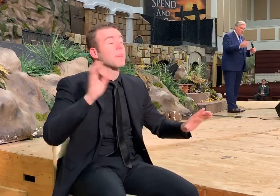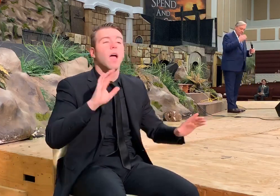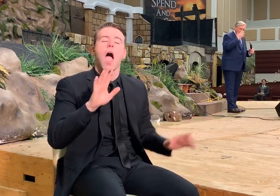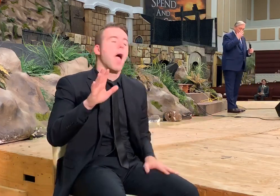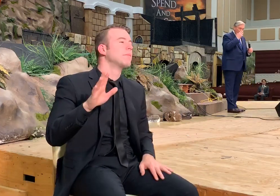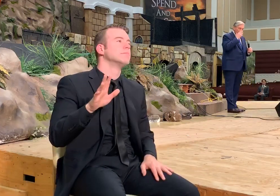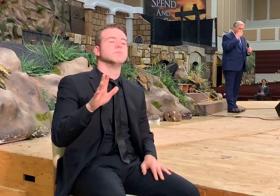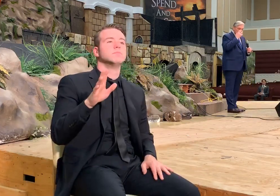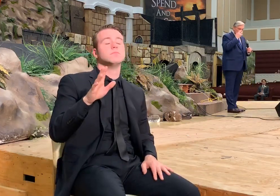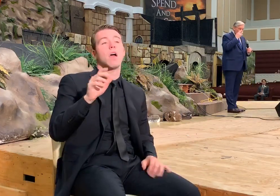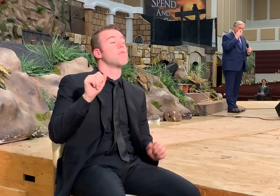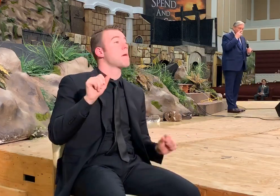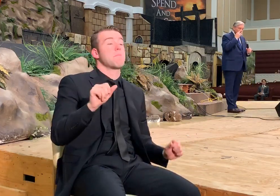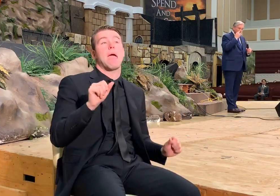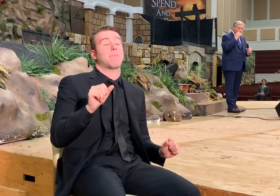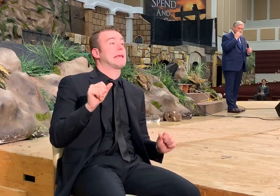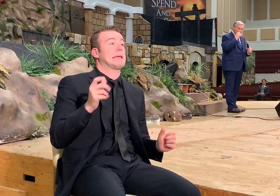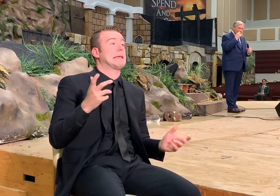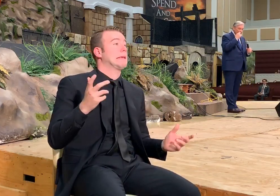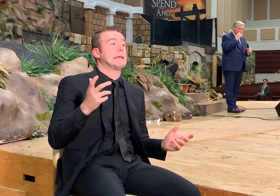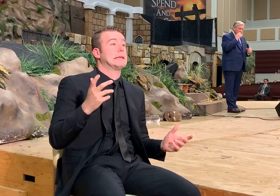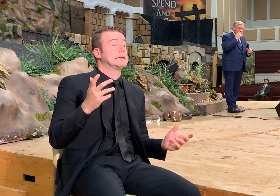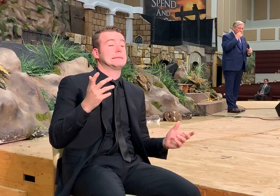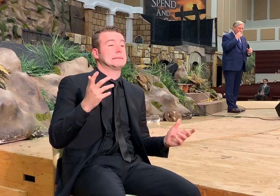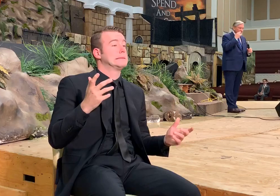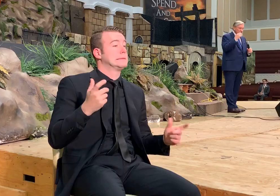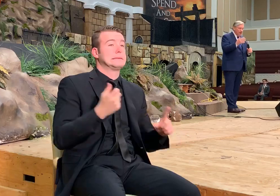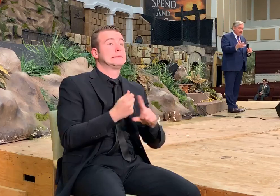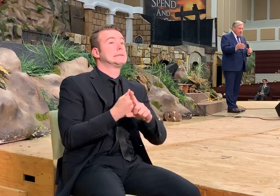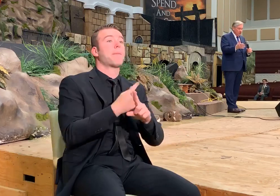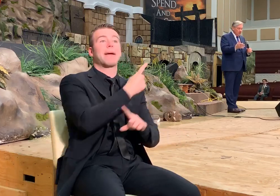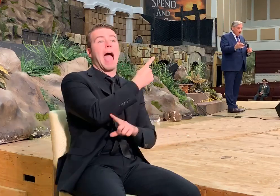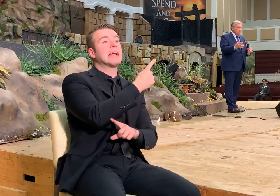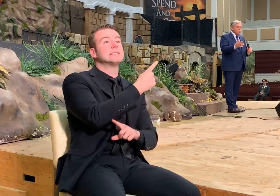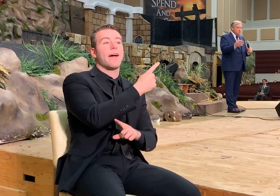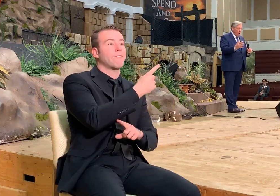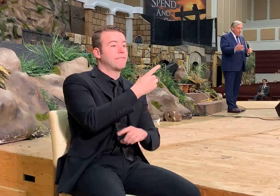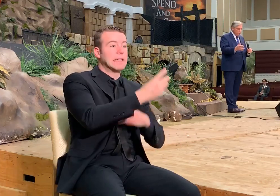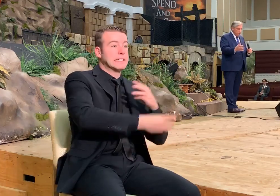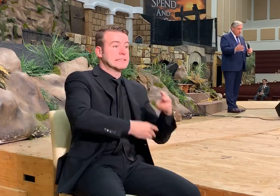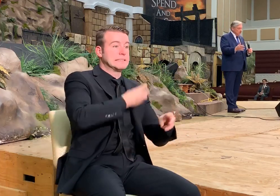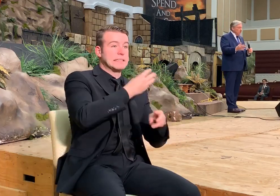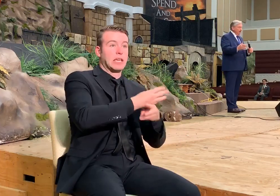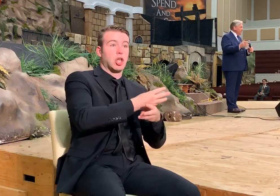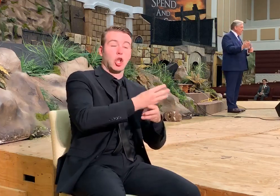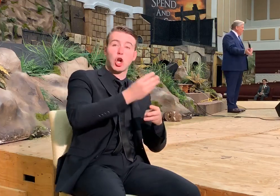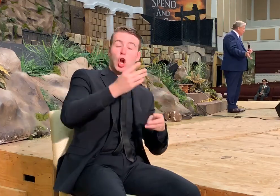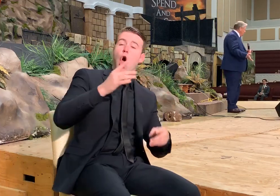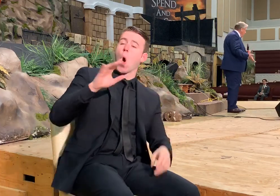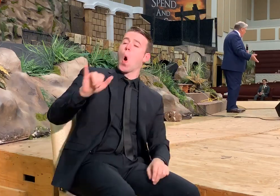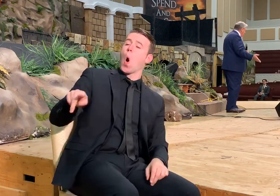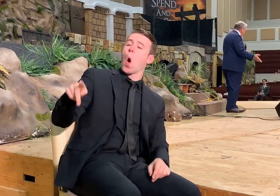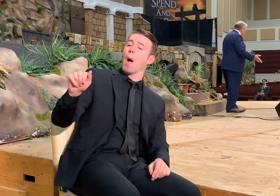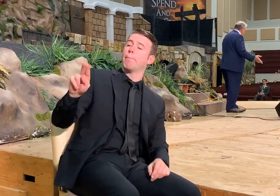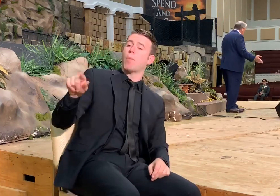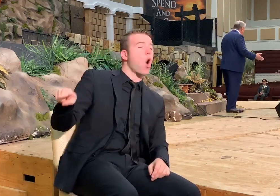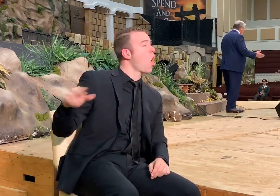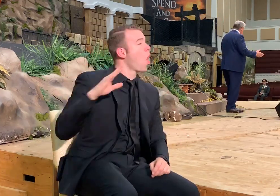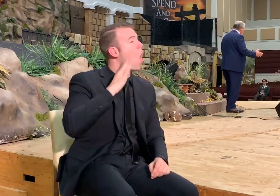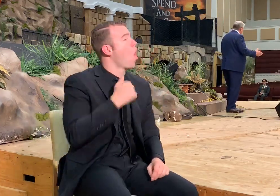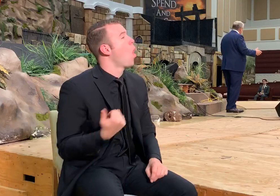mean, there may be some kind of secular notice of the Apostle Paul,